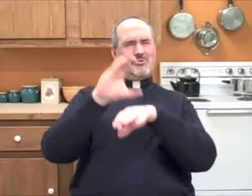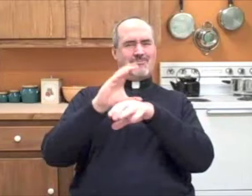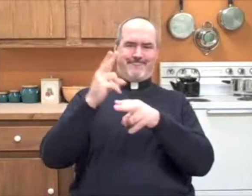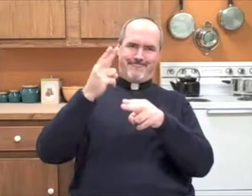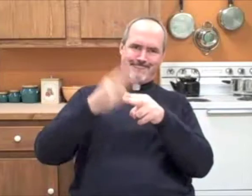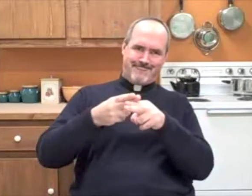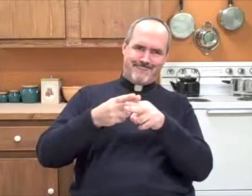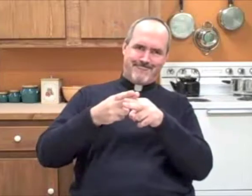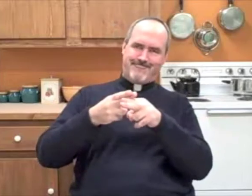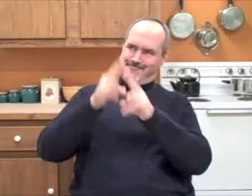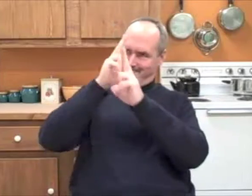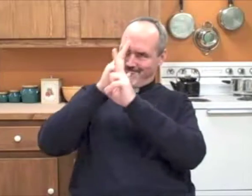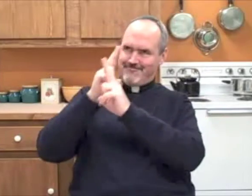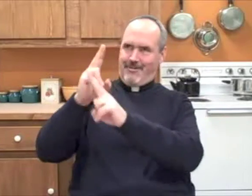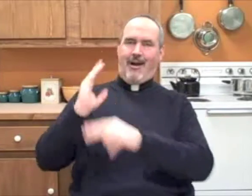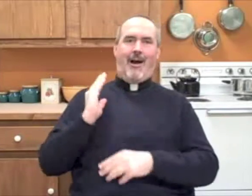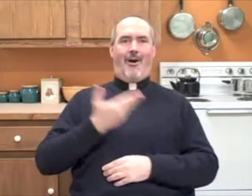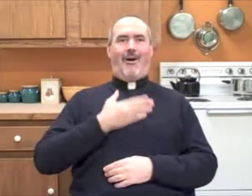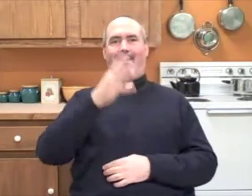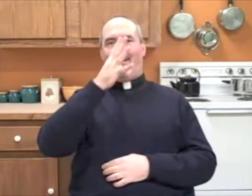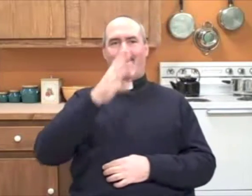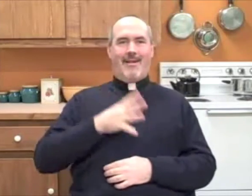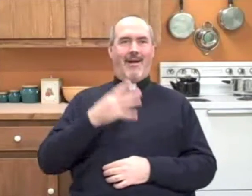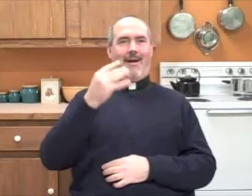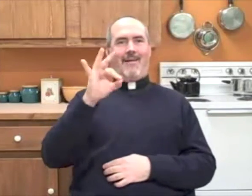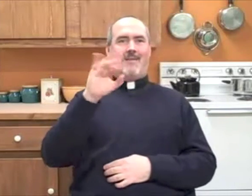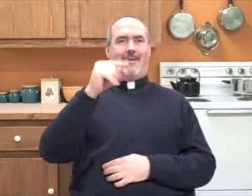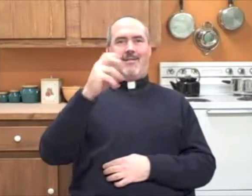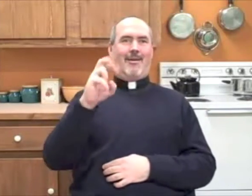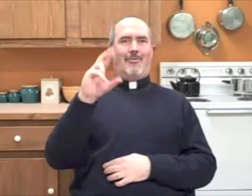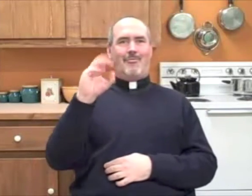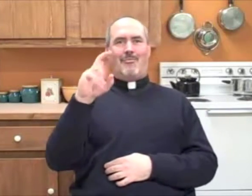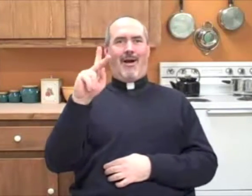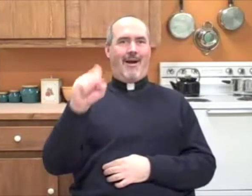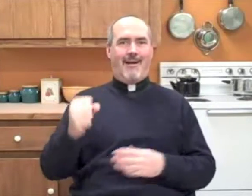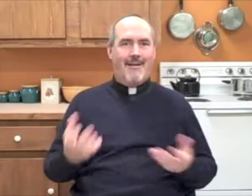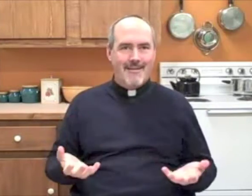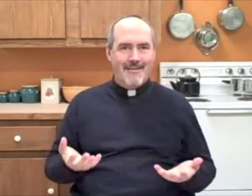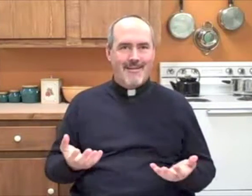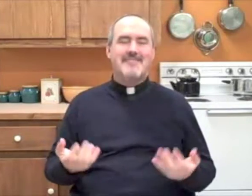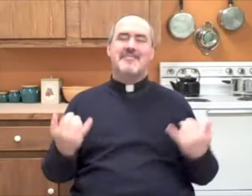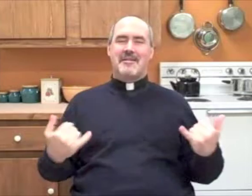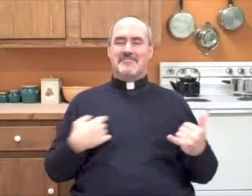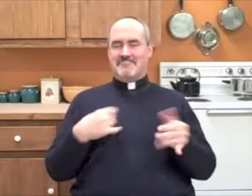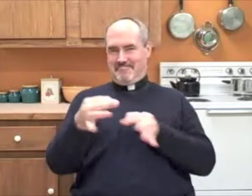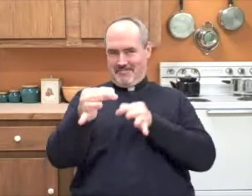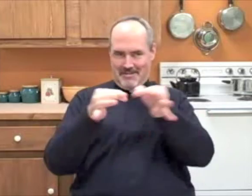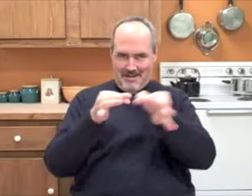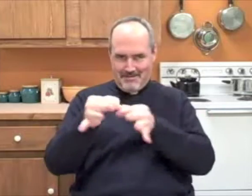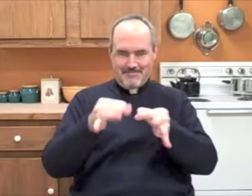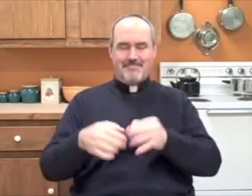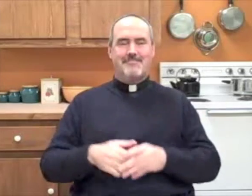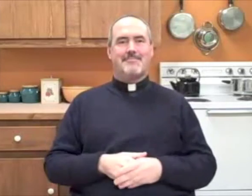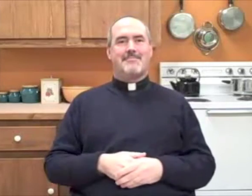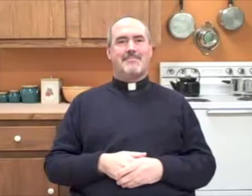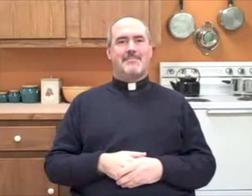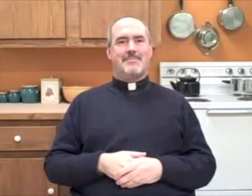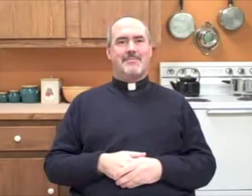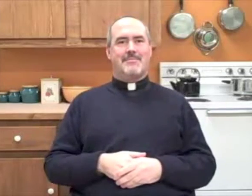wondering why they would call that church Our Lady of the Rocks well let me tell you the story behind